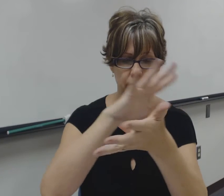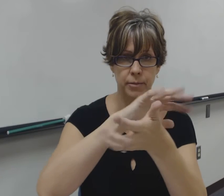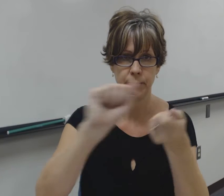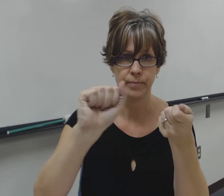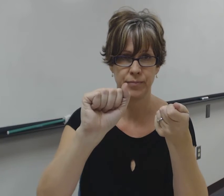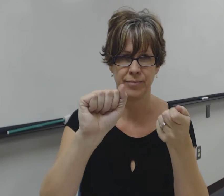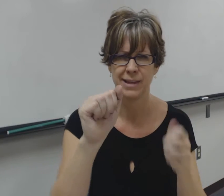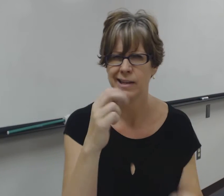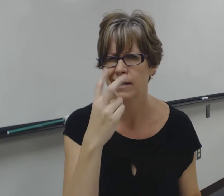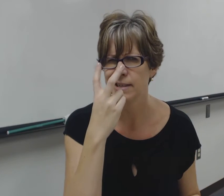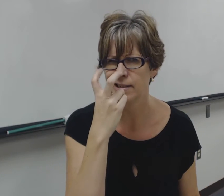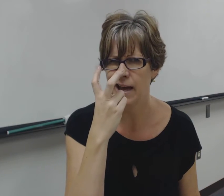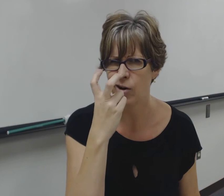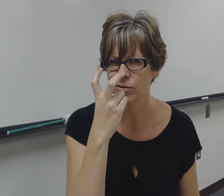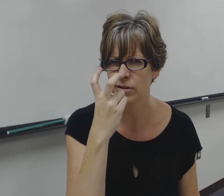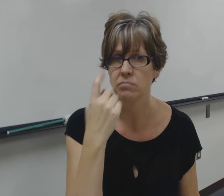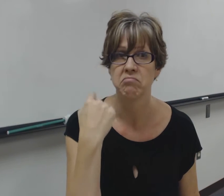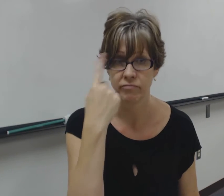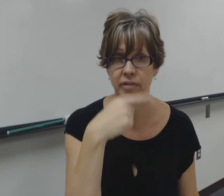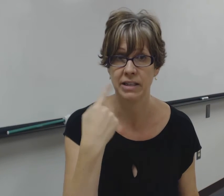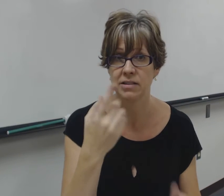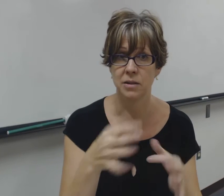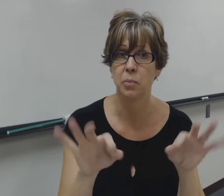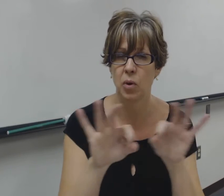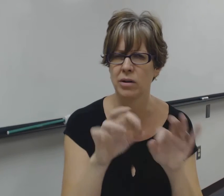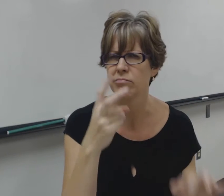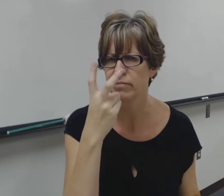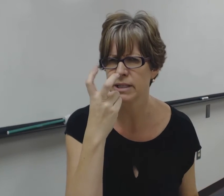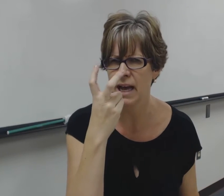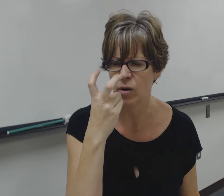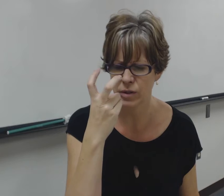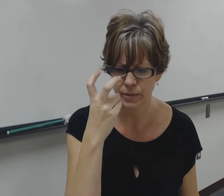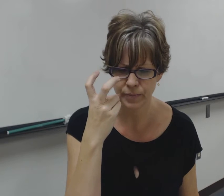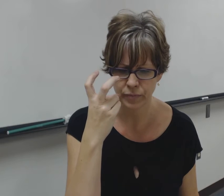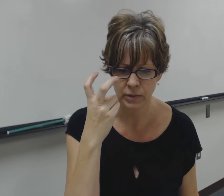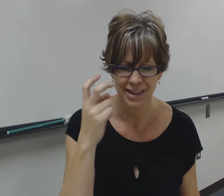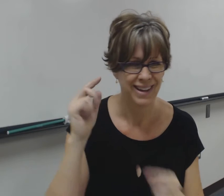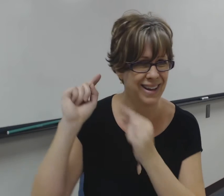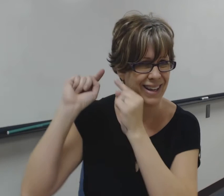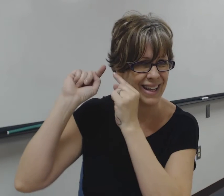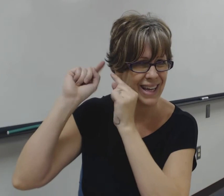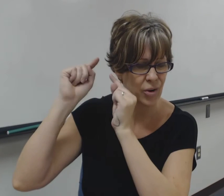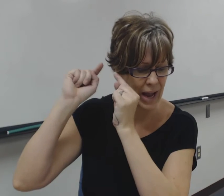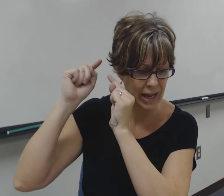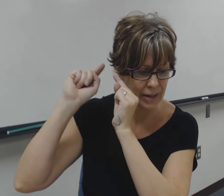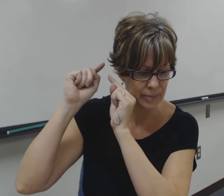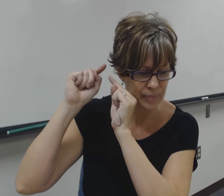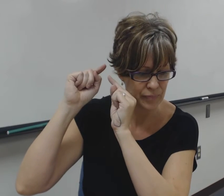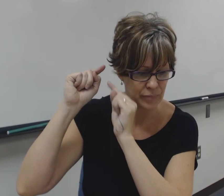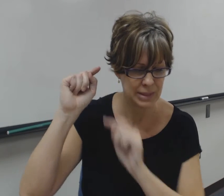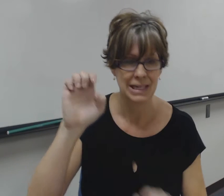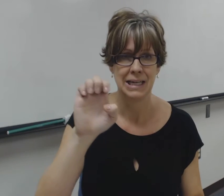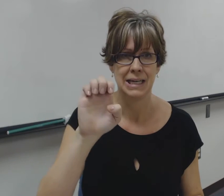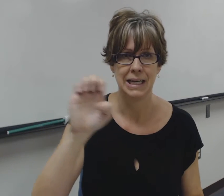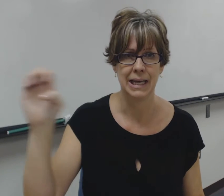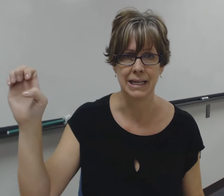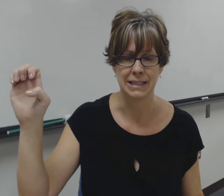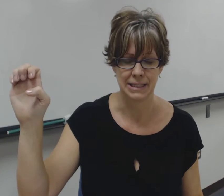doubt face is important doubt earache east